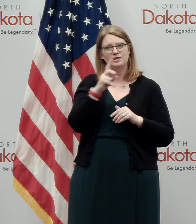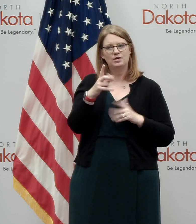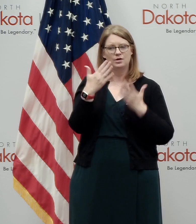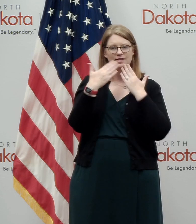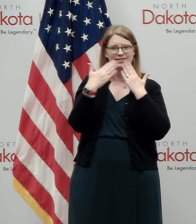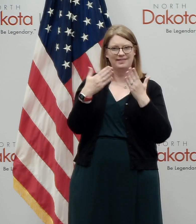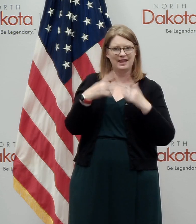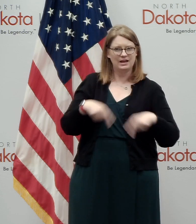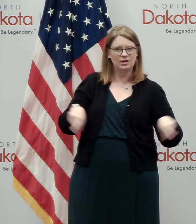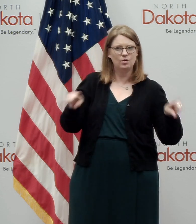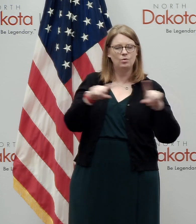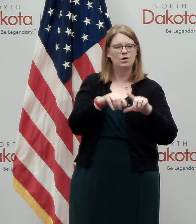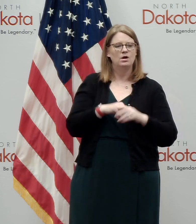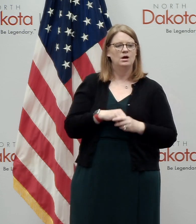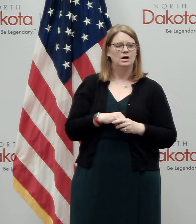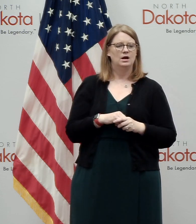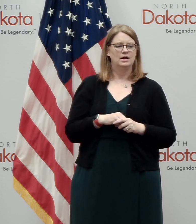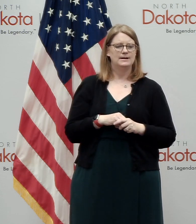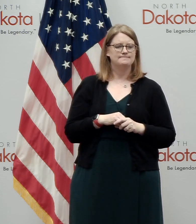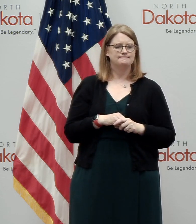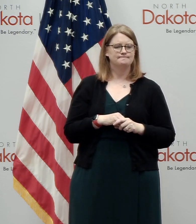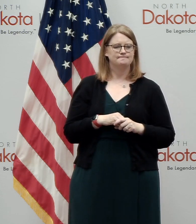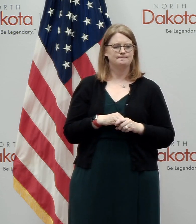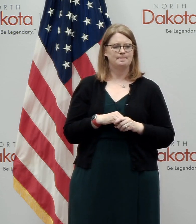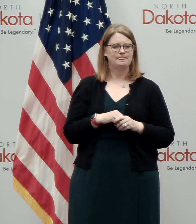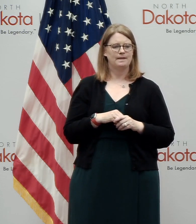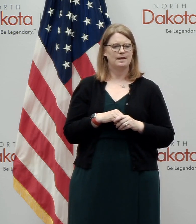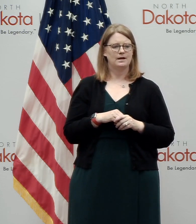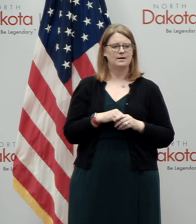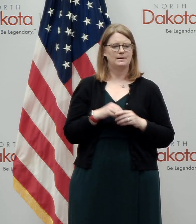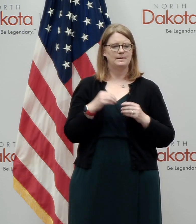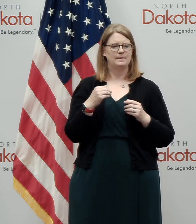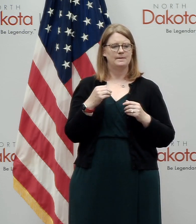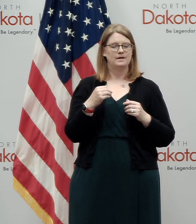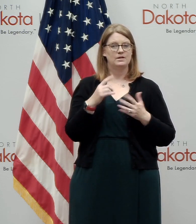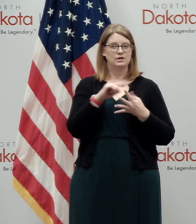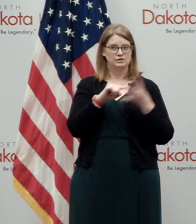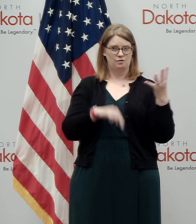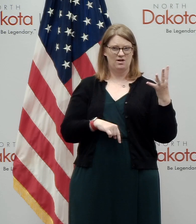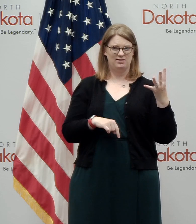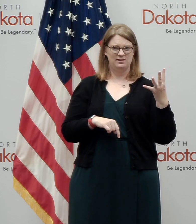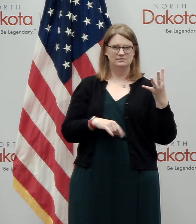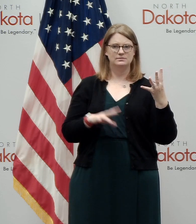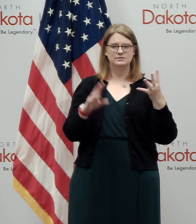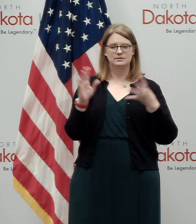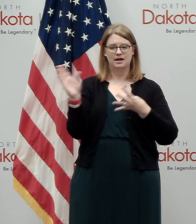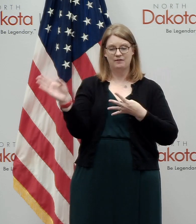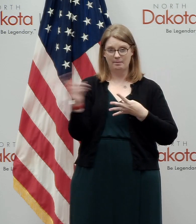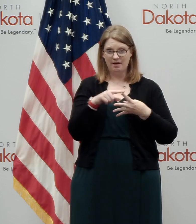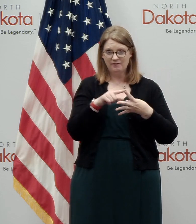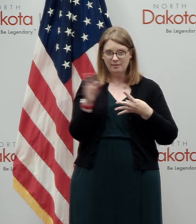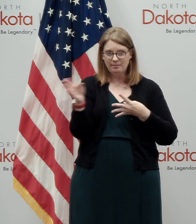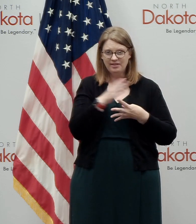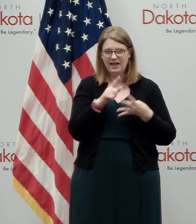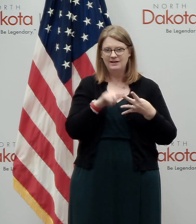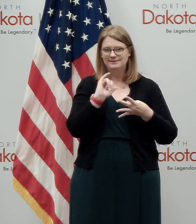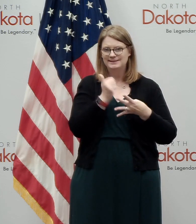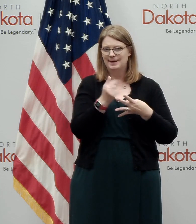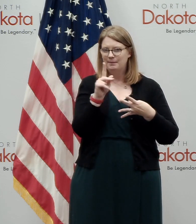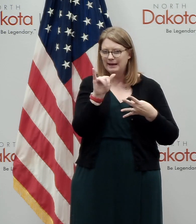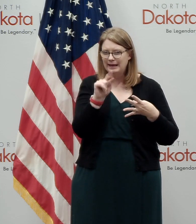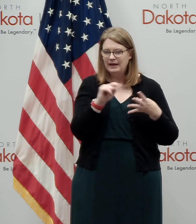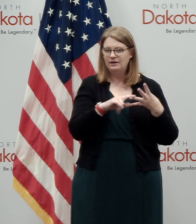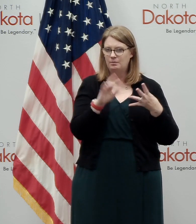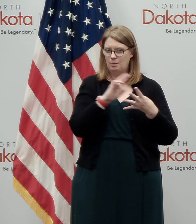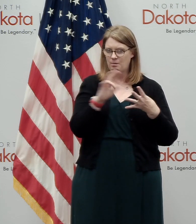do here. But as we come back to, uh, preparedness month, there are four things that anybody can do. Make a plan, build a kit, prepare